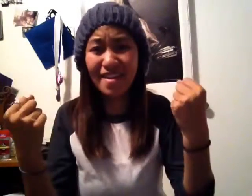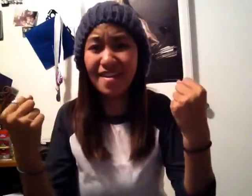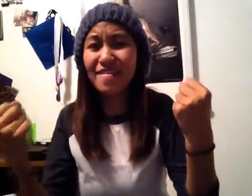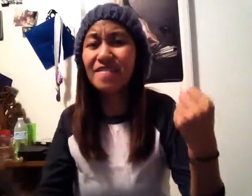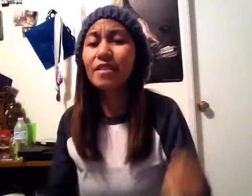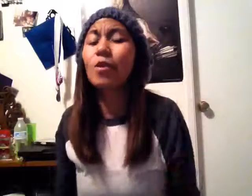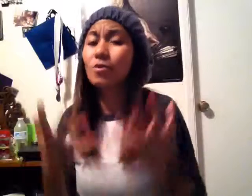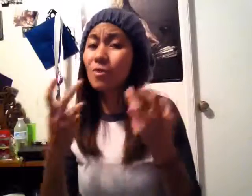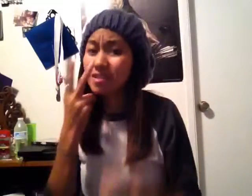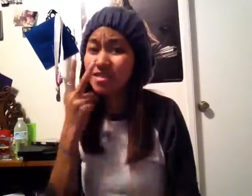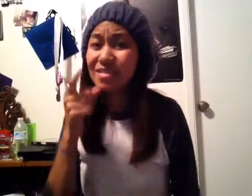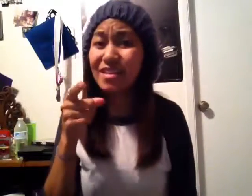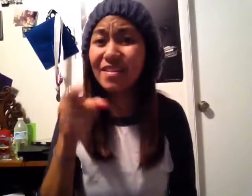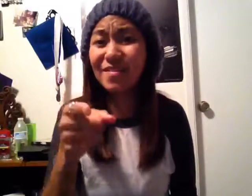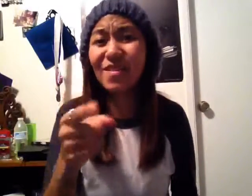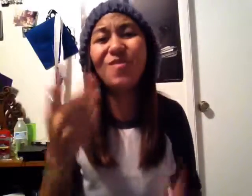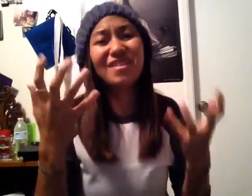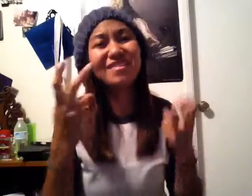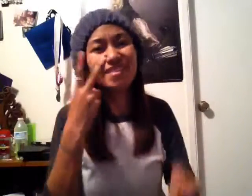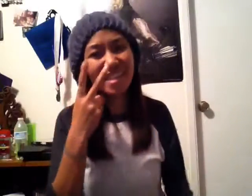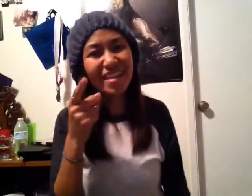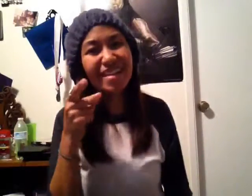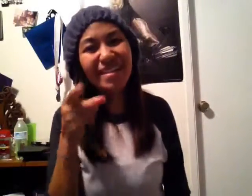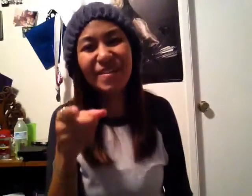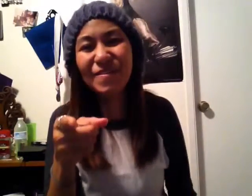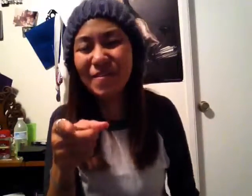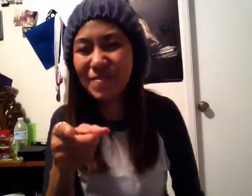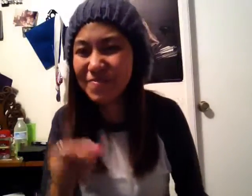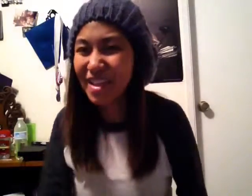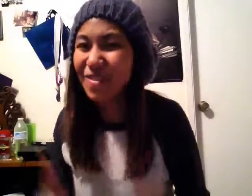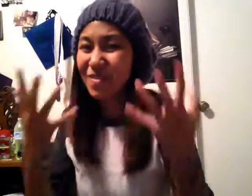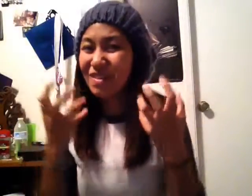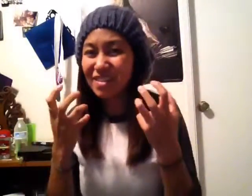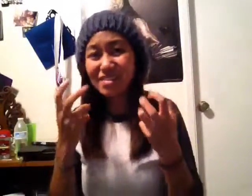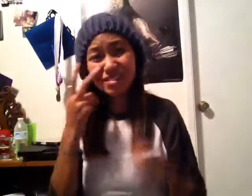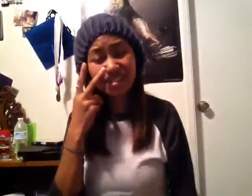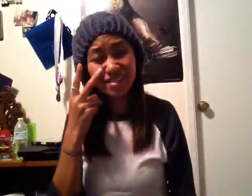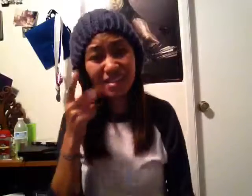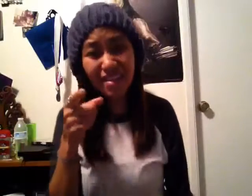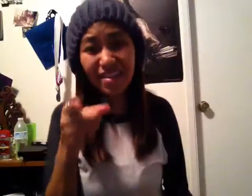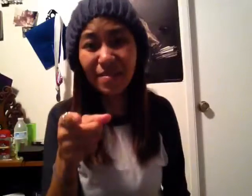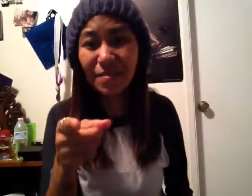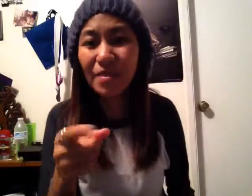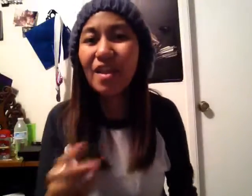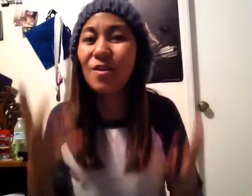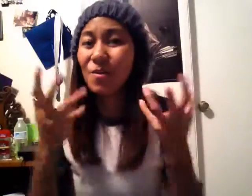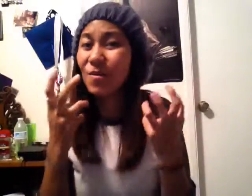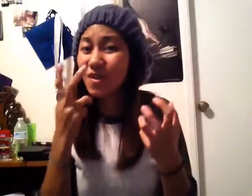wanna see you I